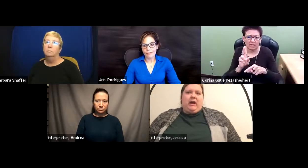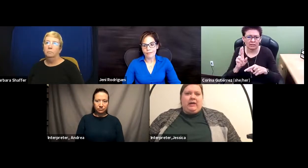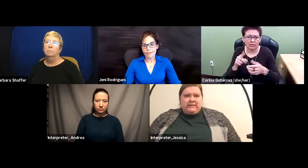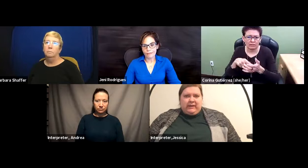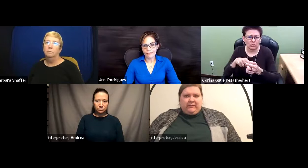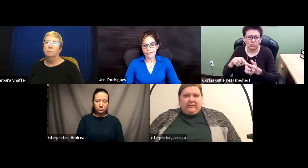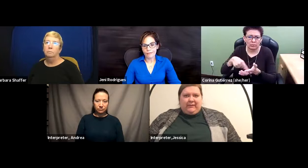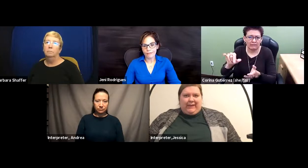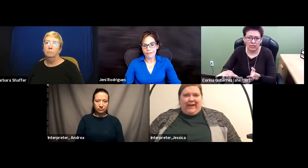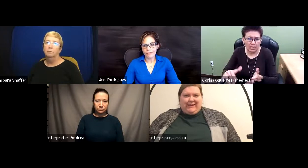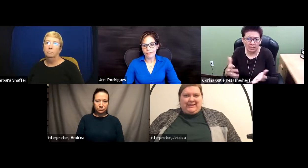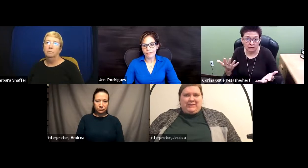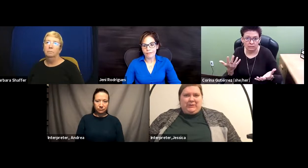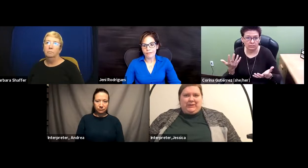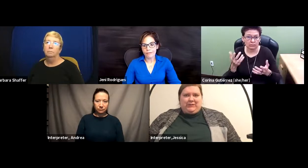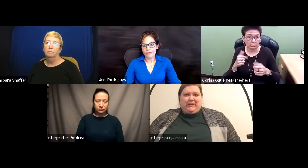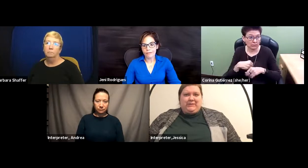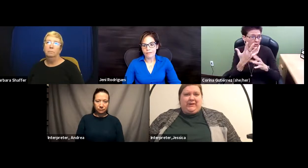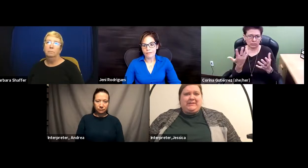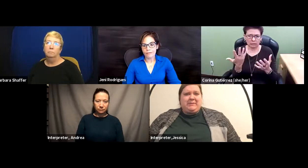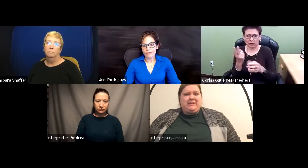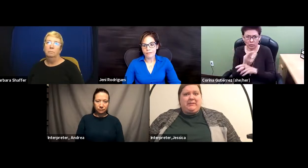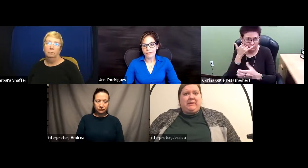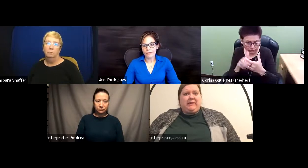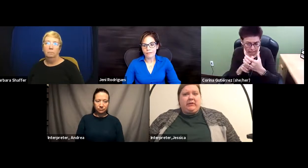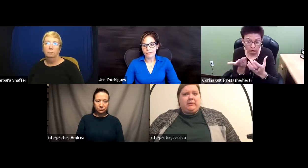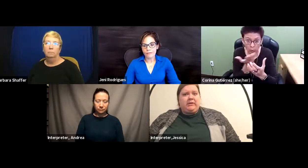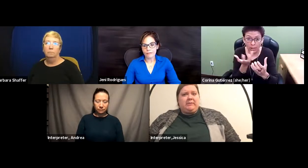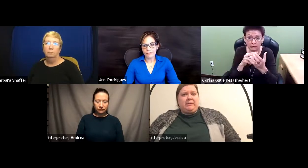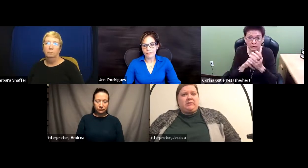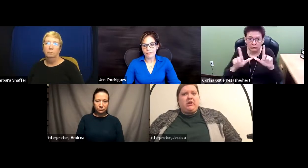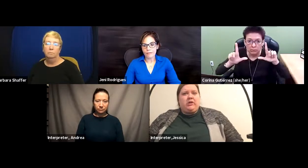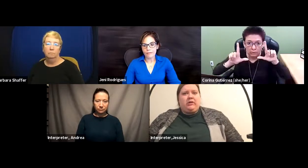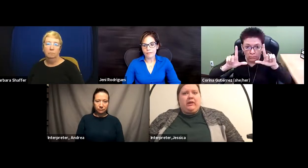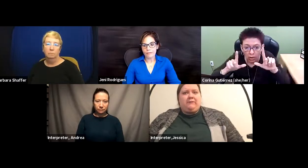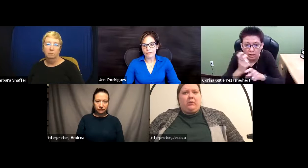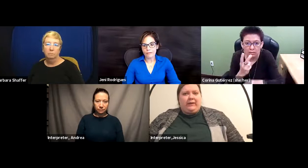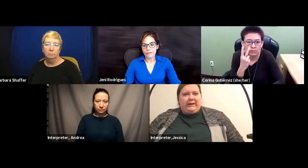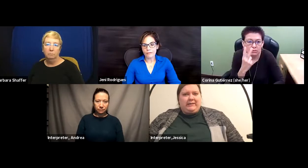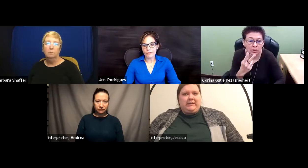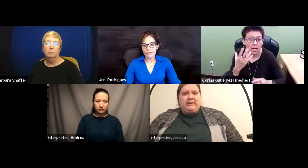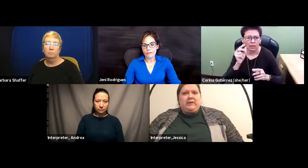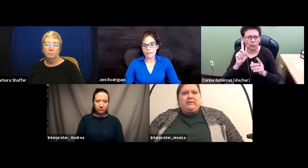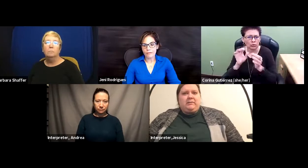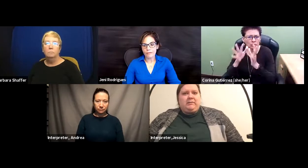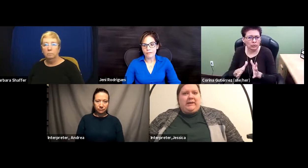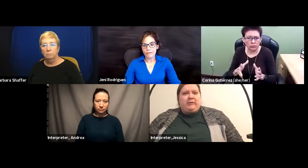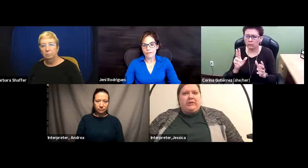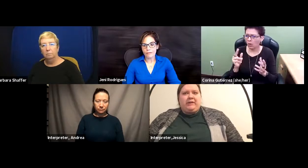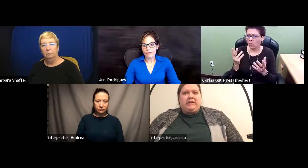cost of that access to internet is very expensive, and many of community members couldn't afford it. Many were trying to